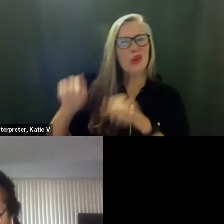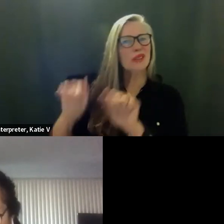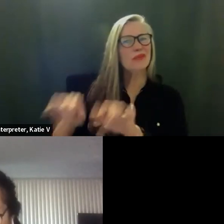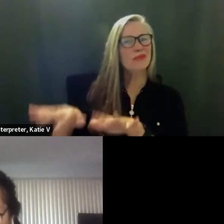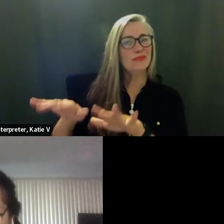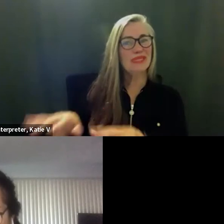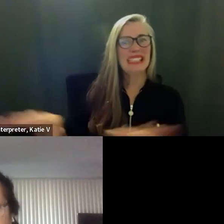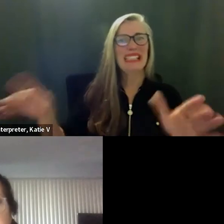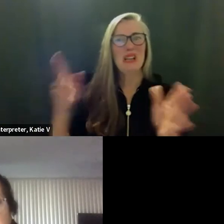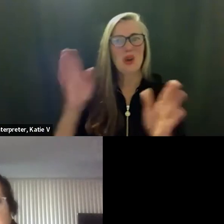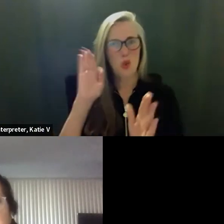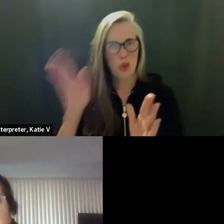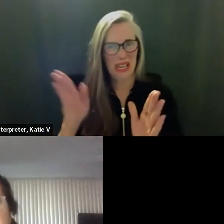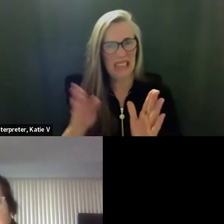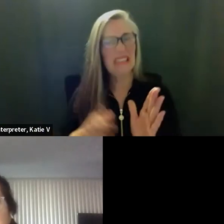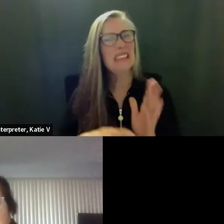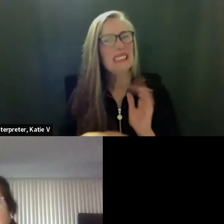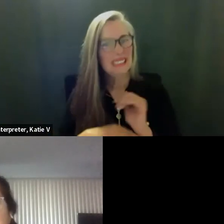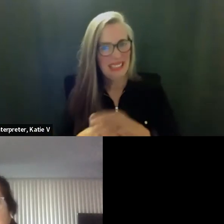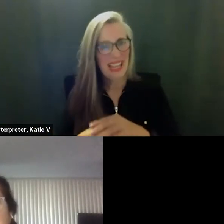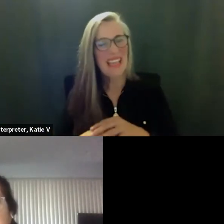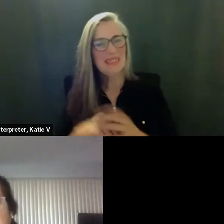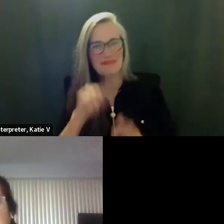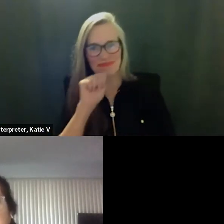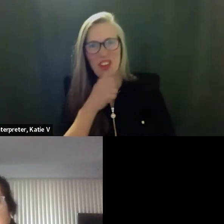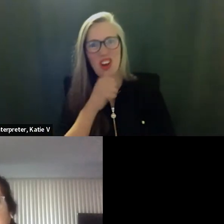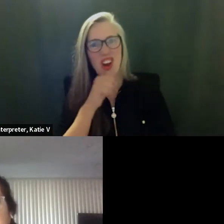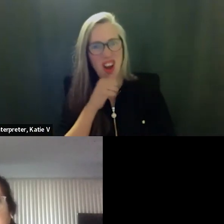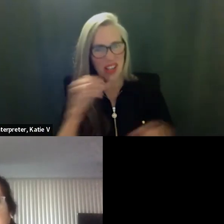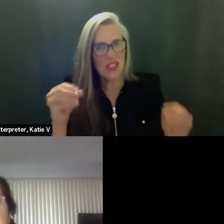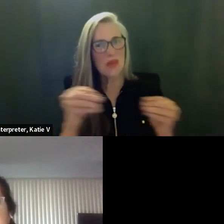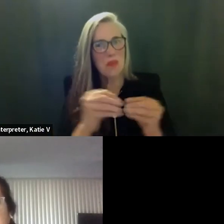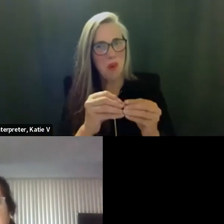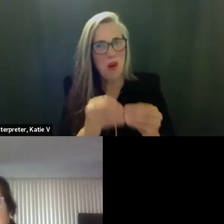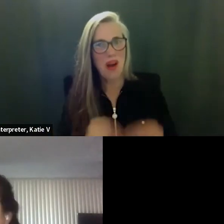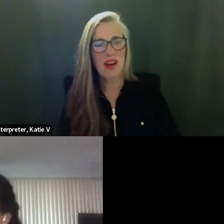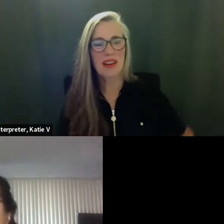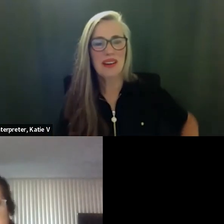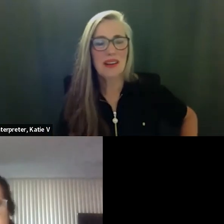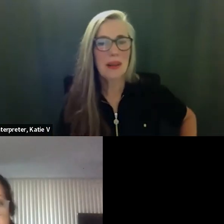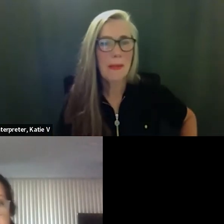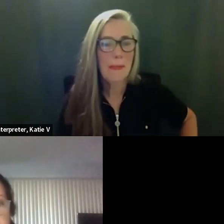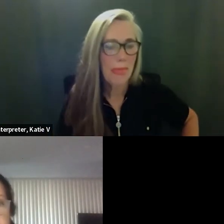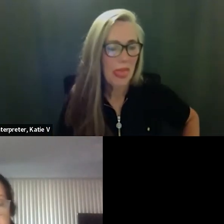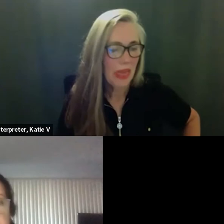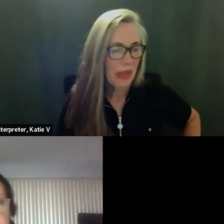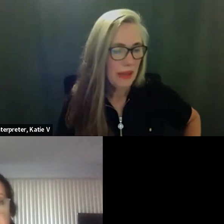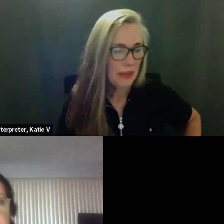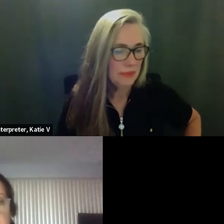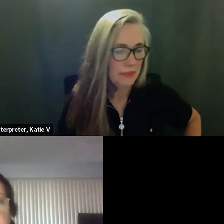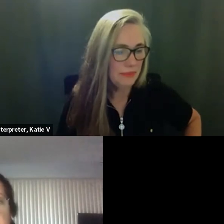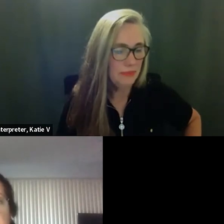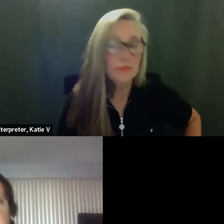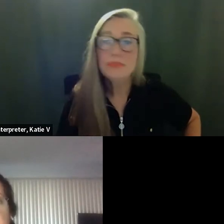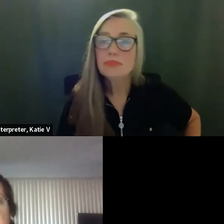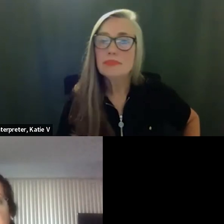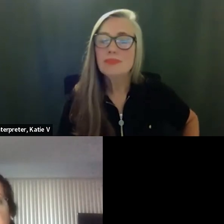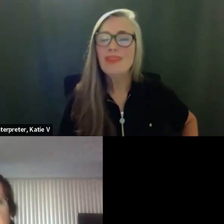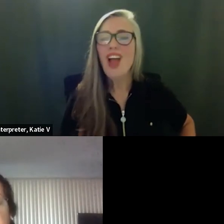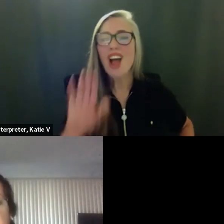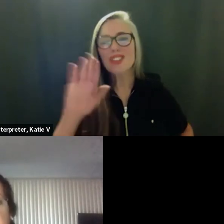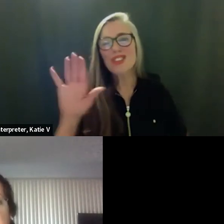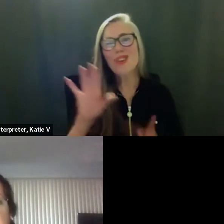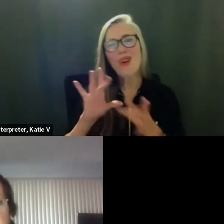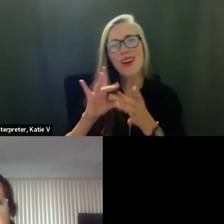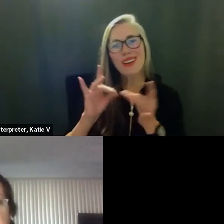thank you um so any further comments i'd like to elaborate on your comment